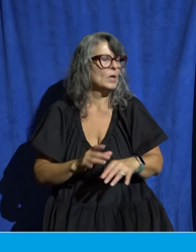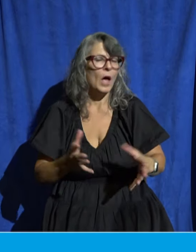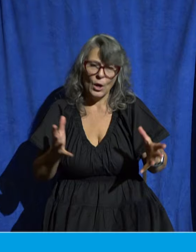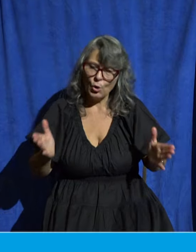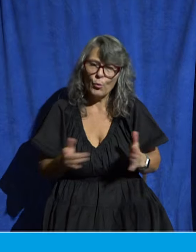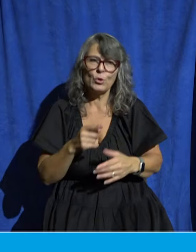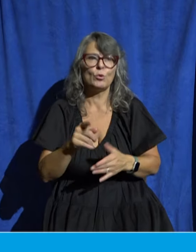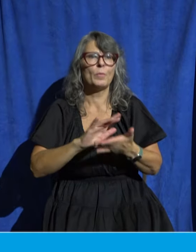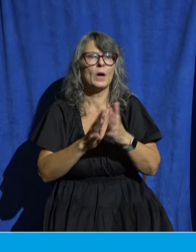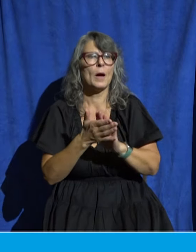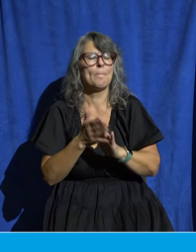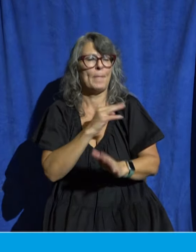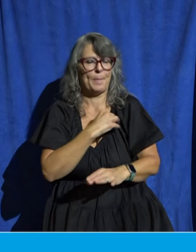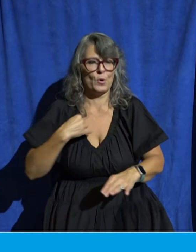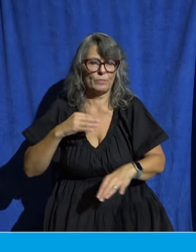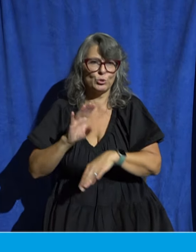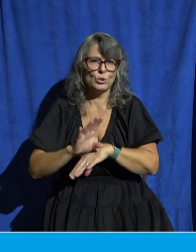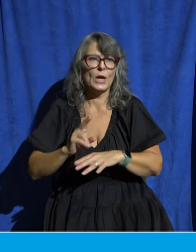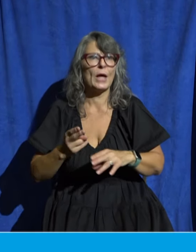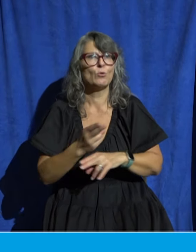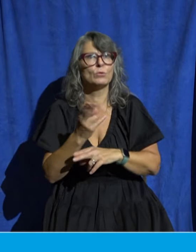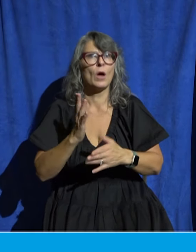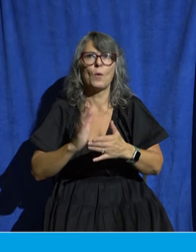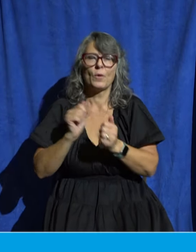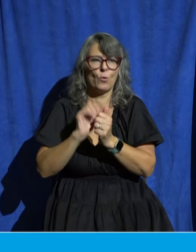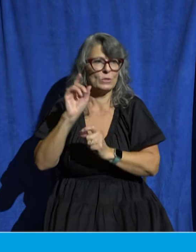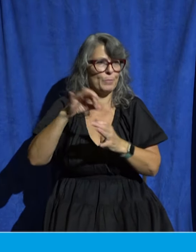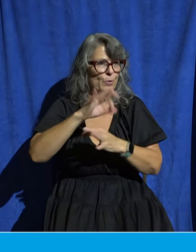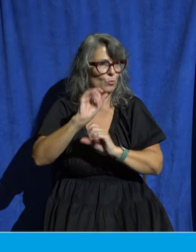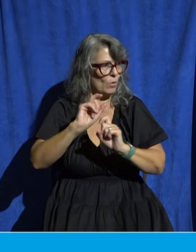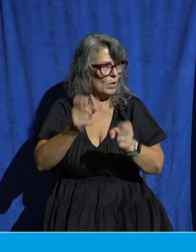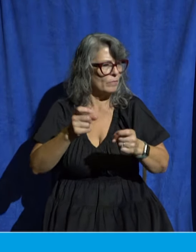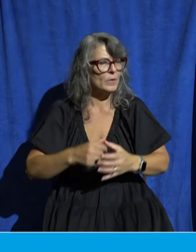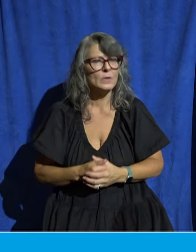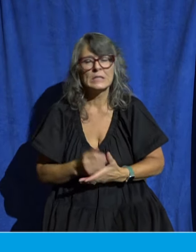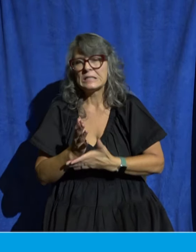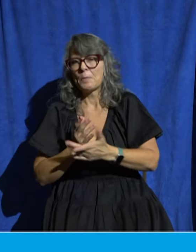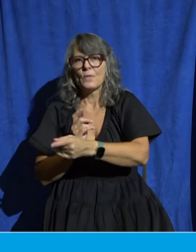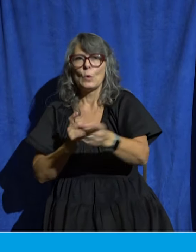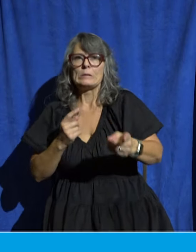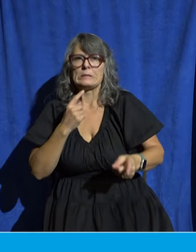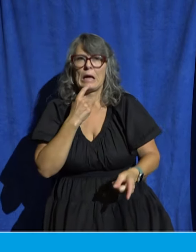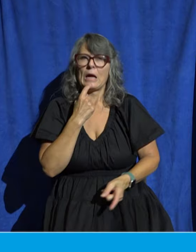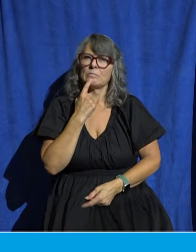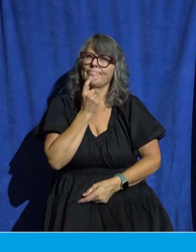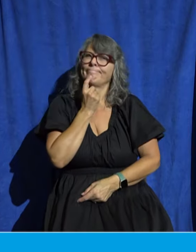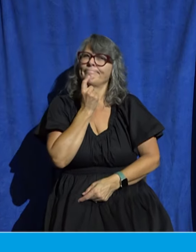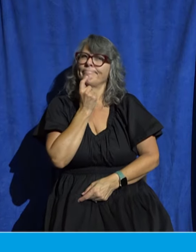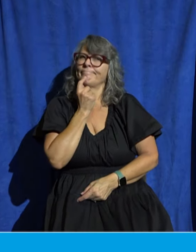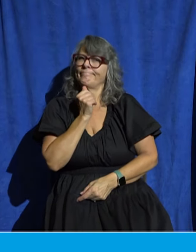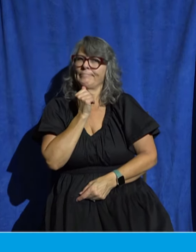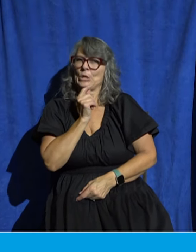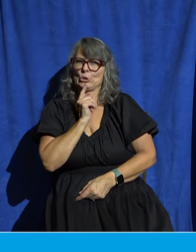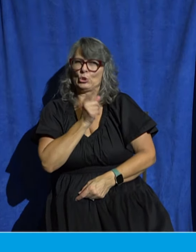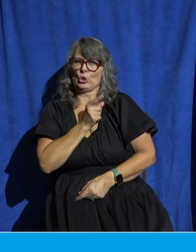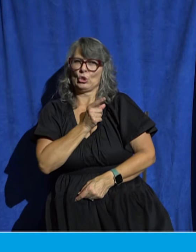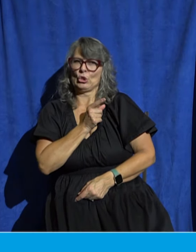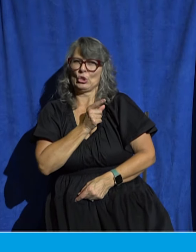but even as I say that I know some of the hesitations that are likely coming to your mind at this point you might say well Nate